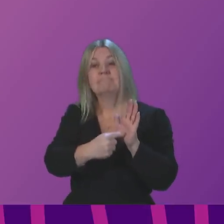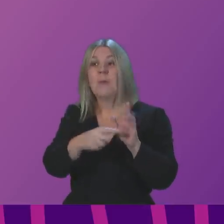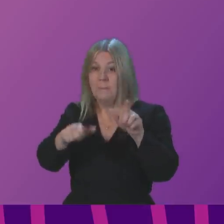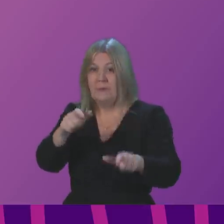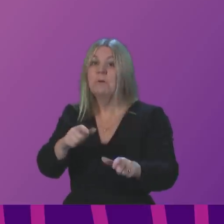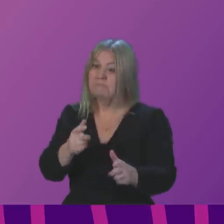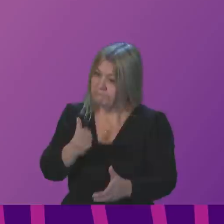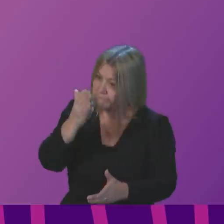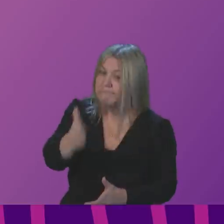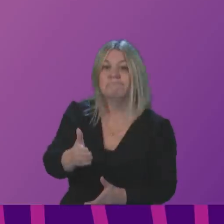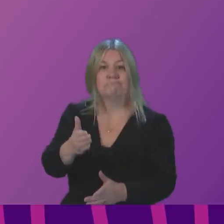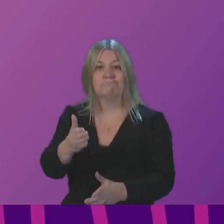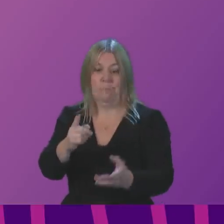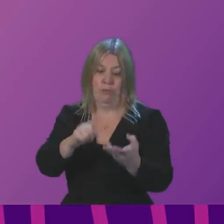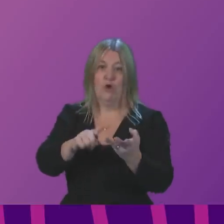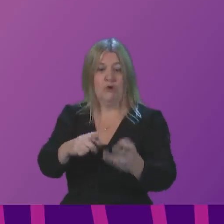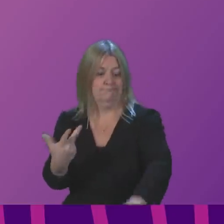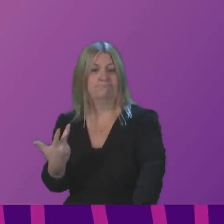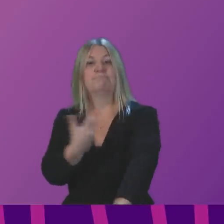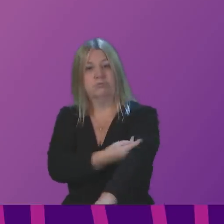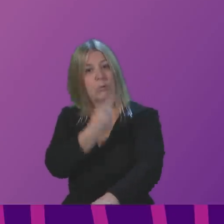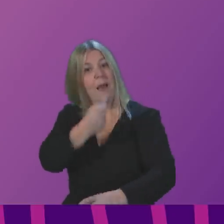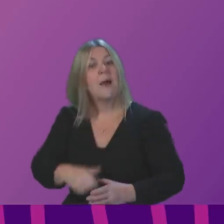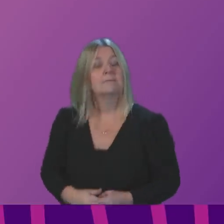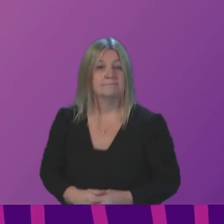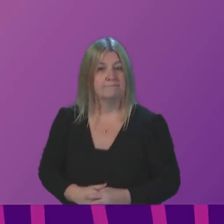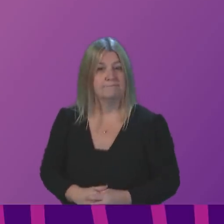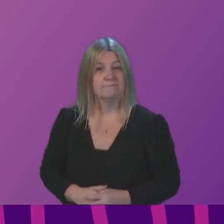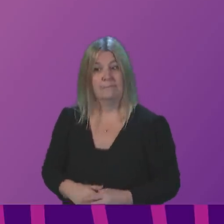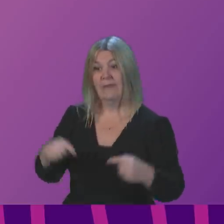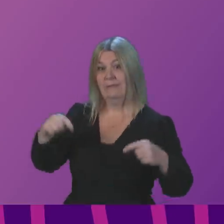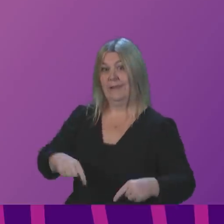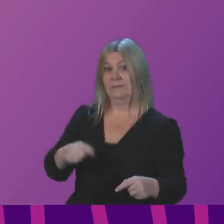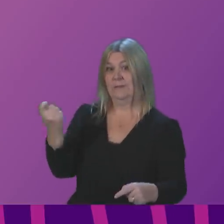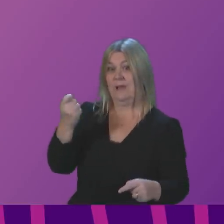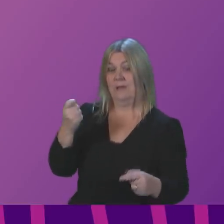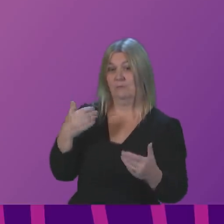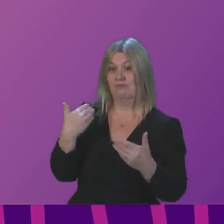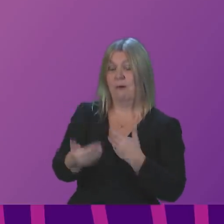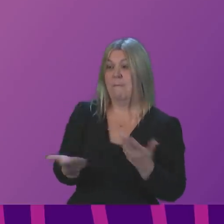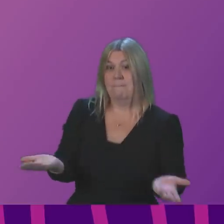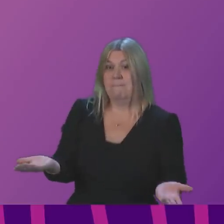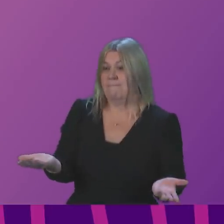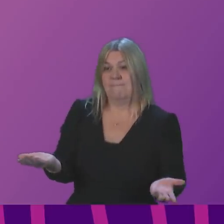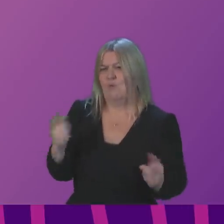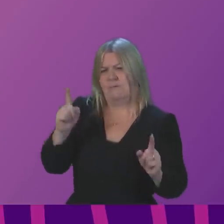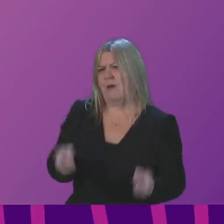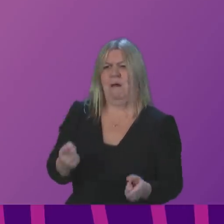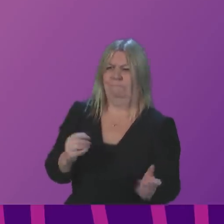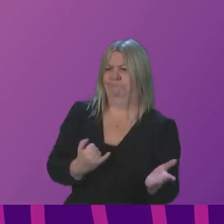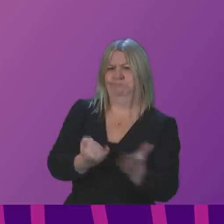also the position that the success of this programme cannot be denied. We are currently